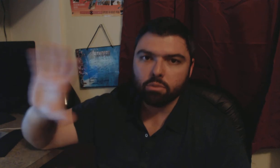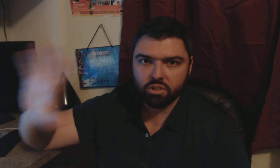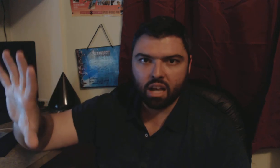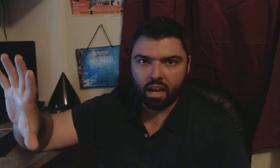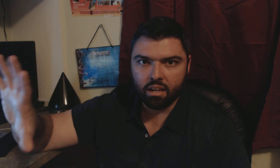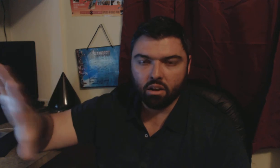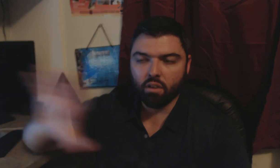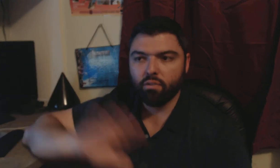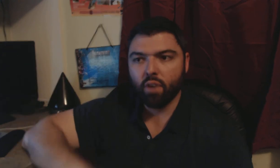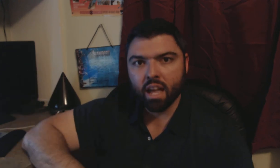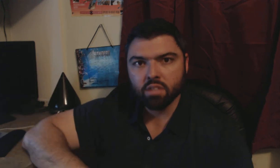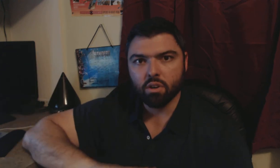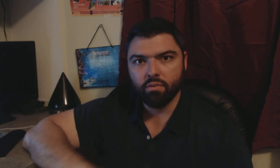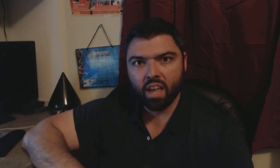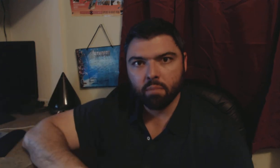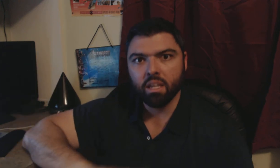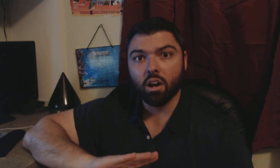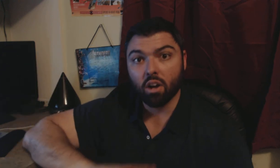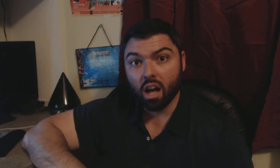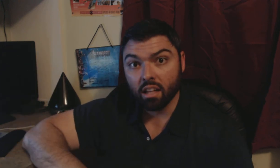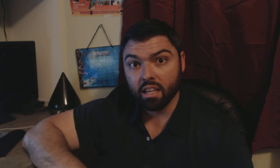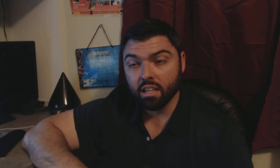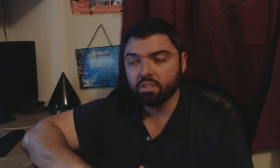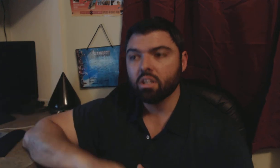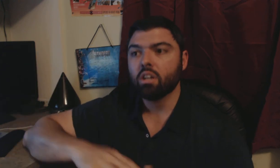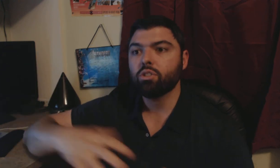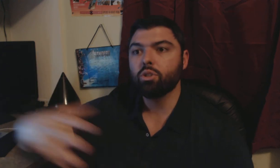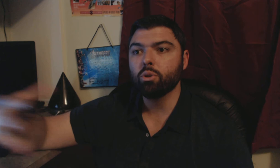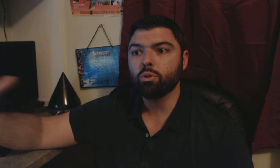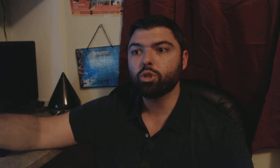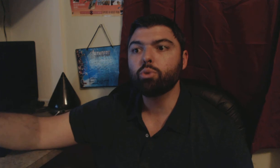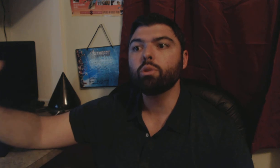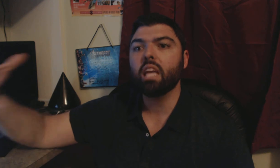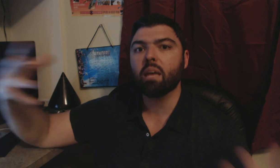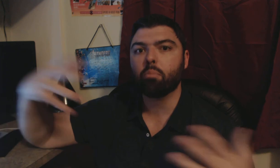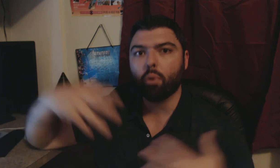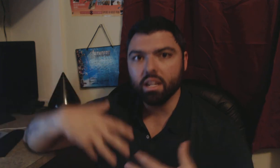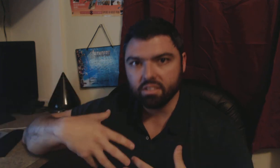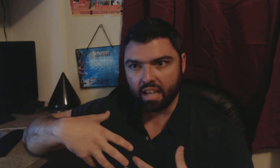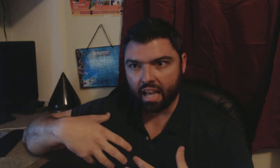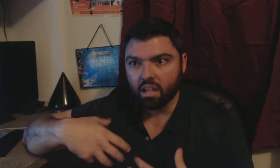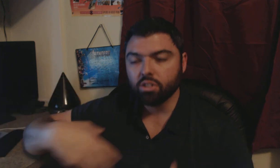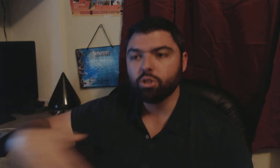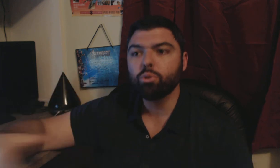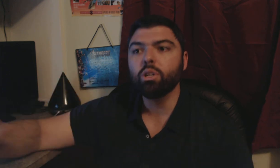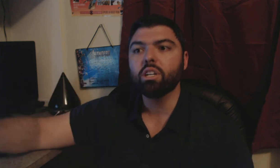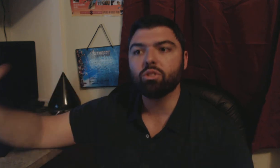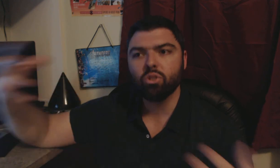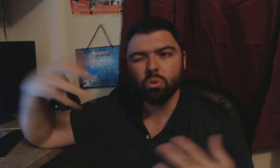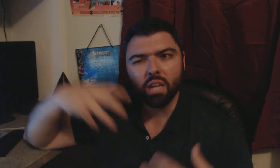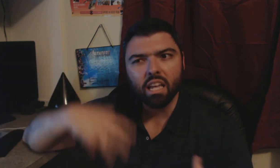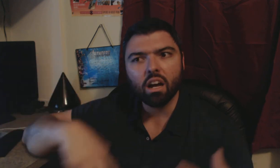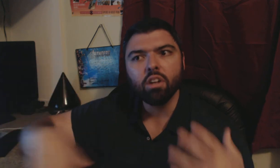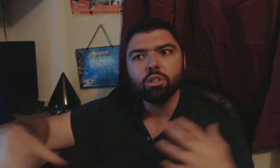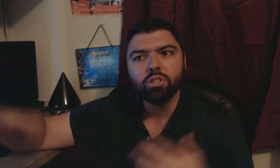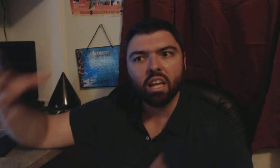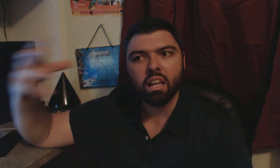outside our friends our family our colleagues to truly embrace that to truly consume it and understand